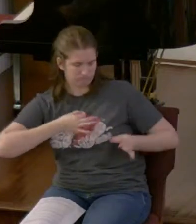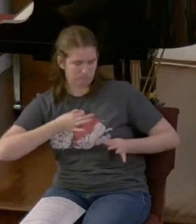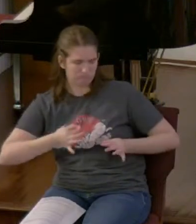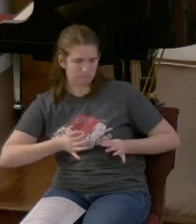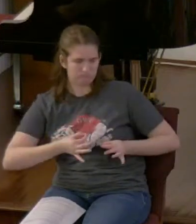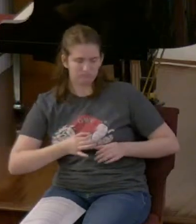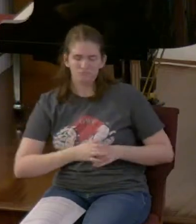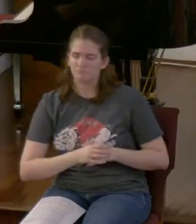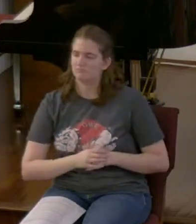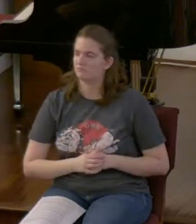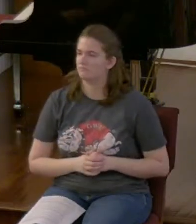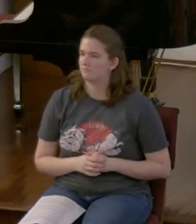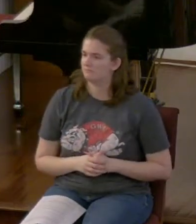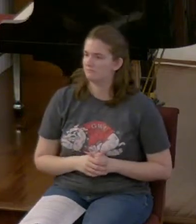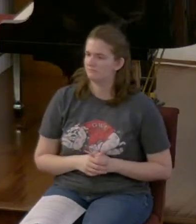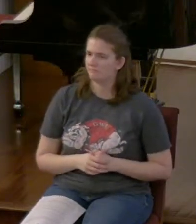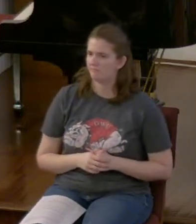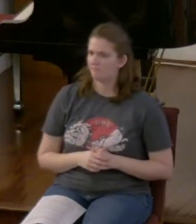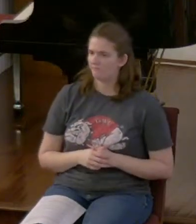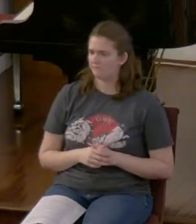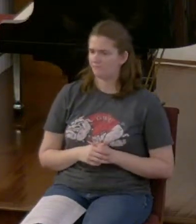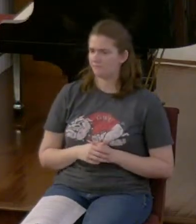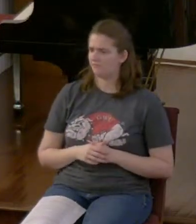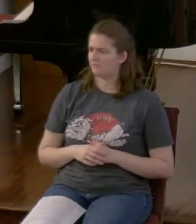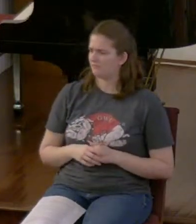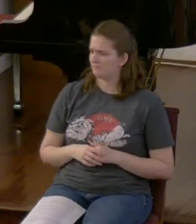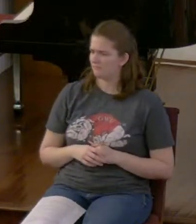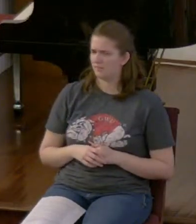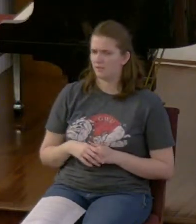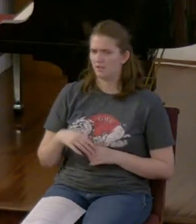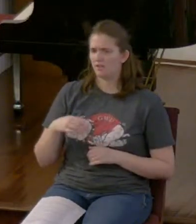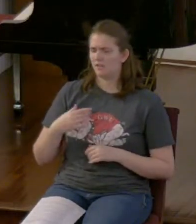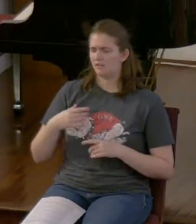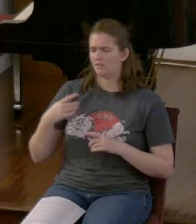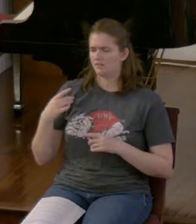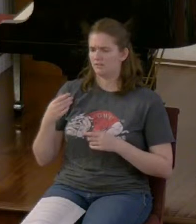So Who gave him this dream in the first place?